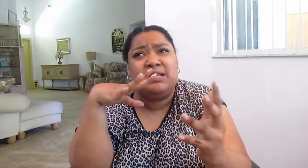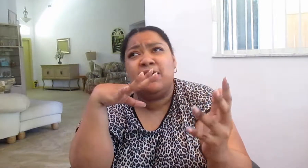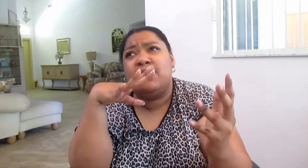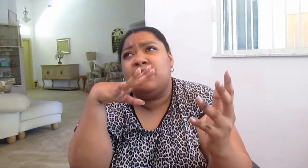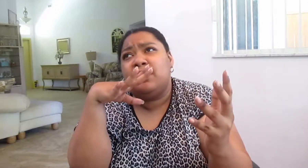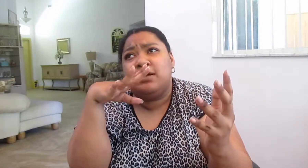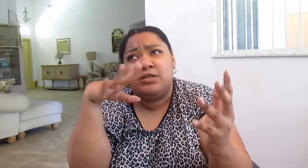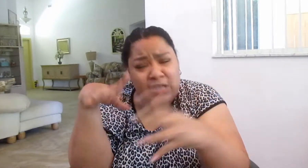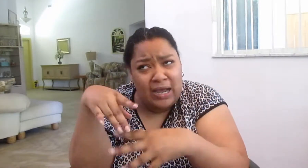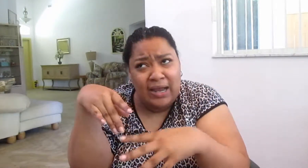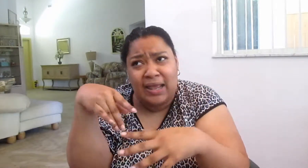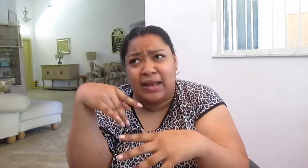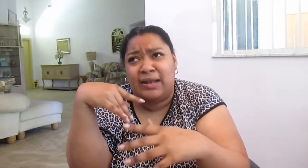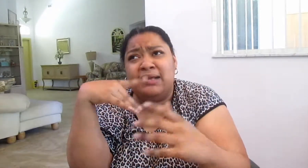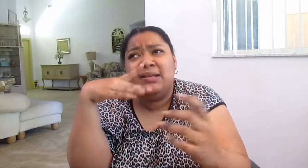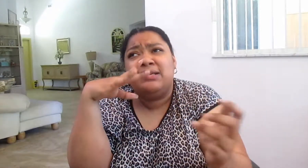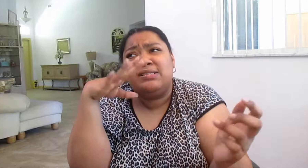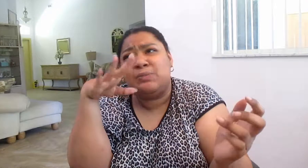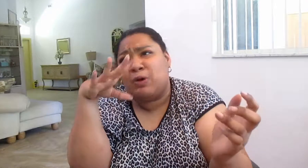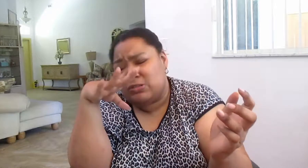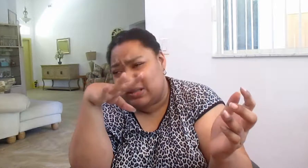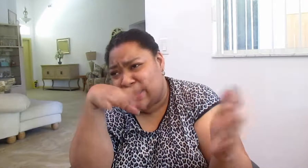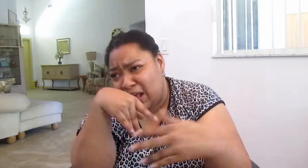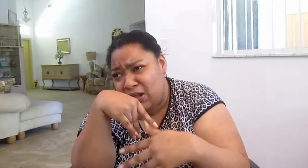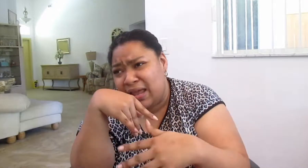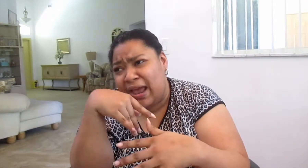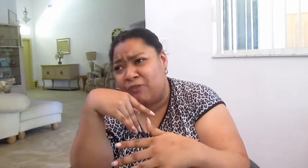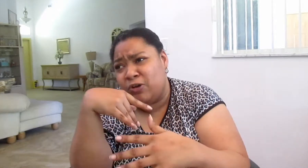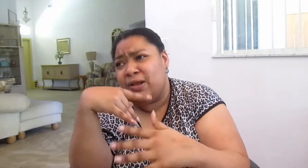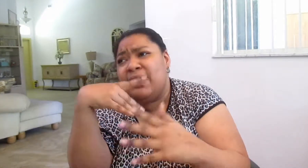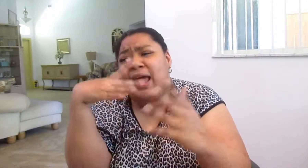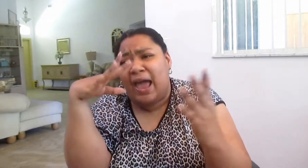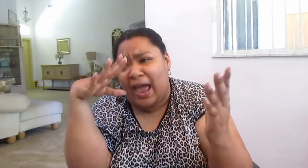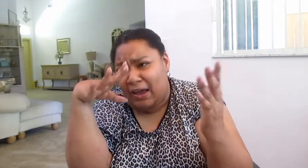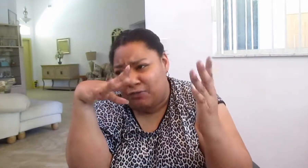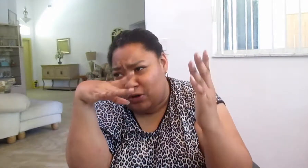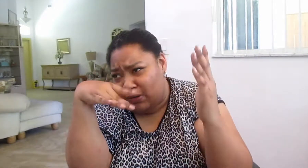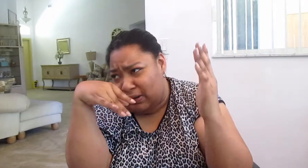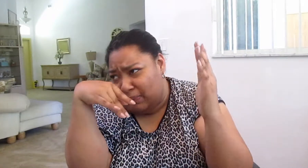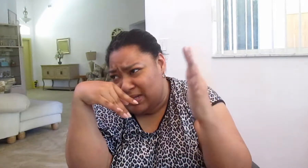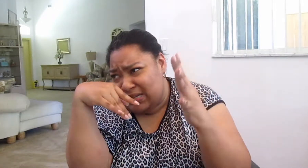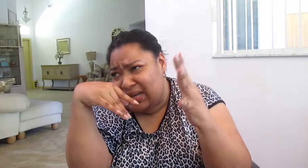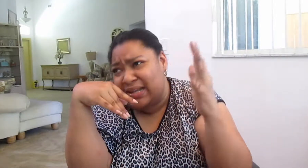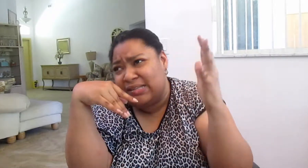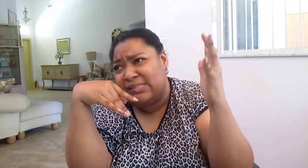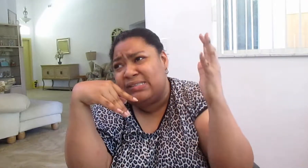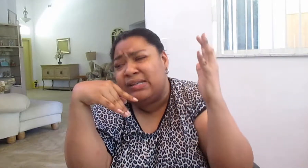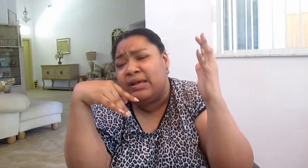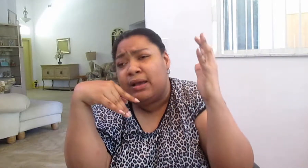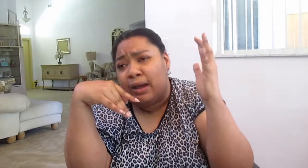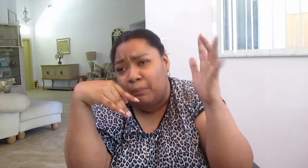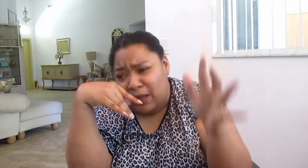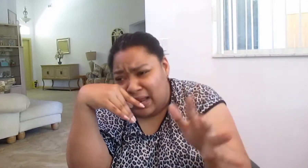shot and supposedly killed after, after the mission is completed.